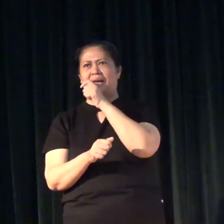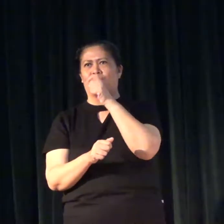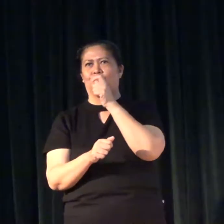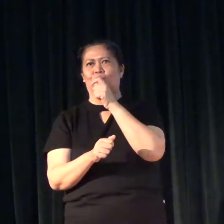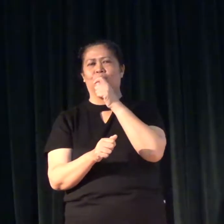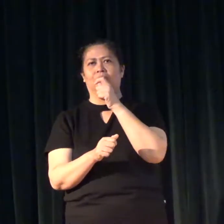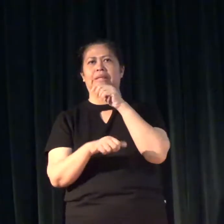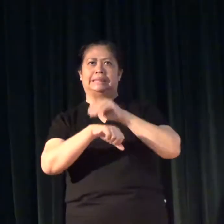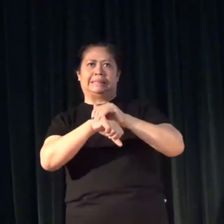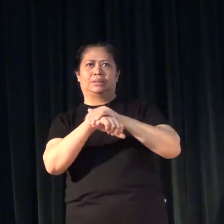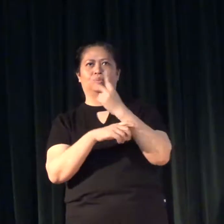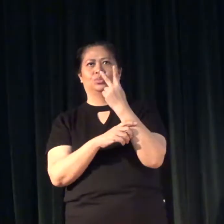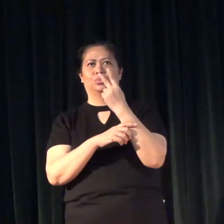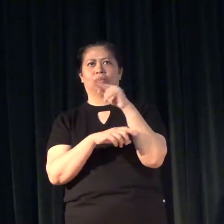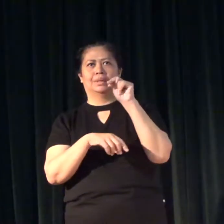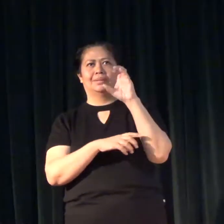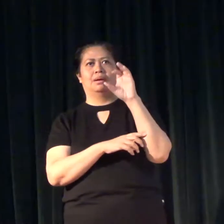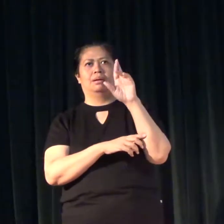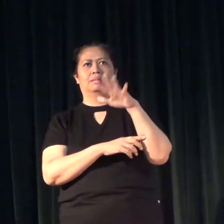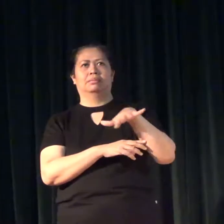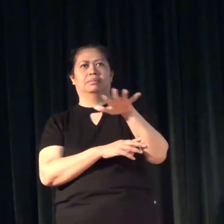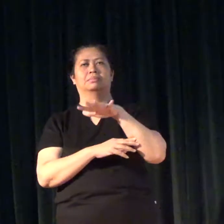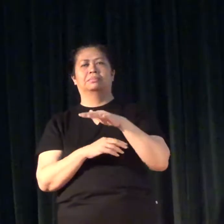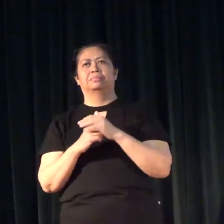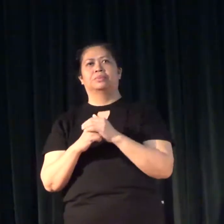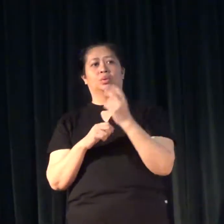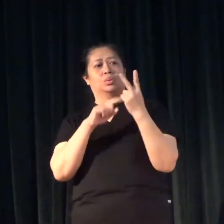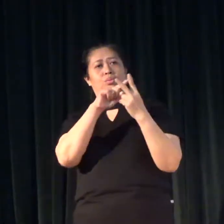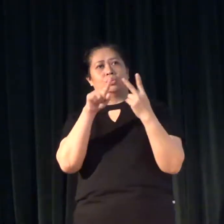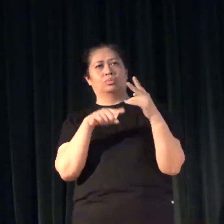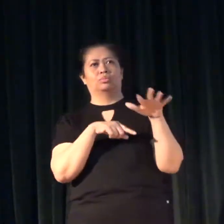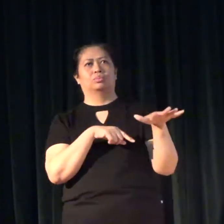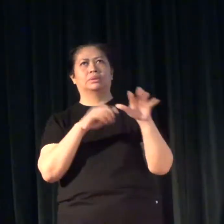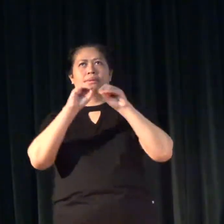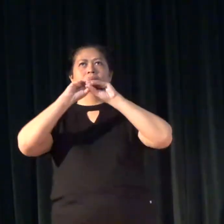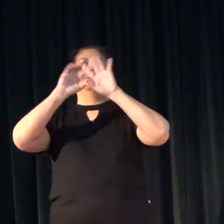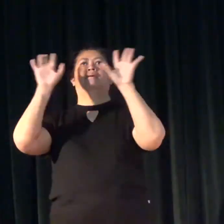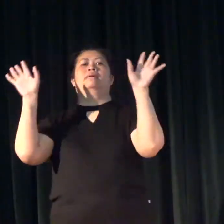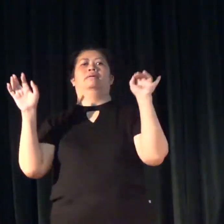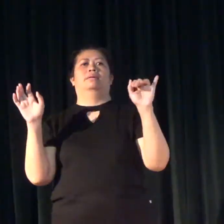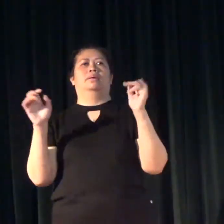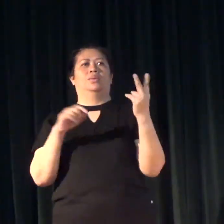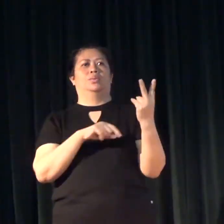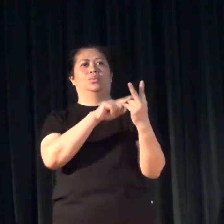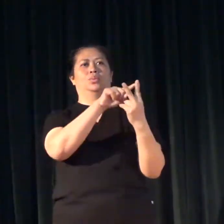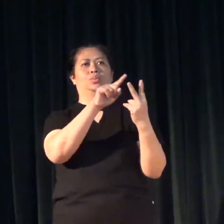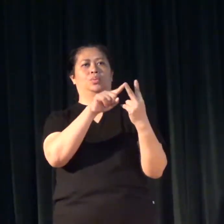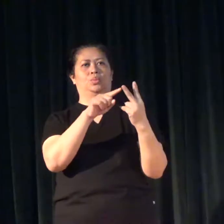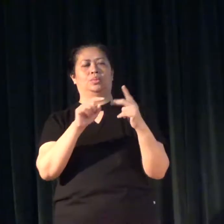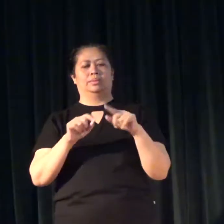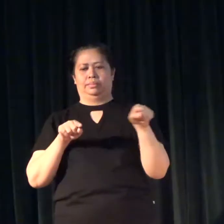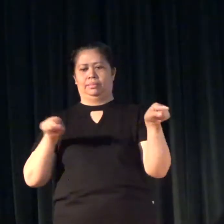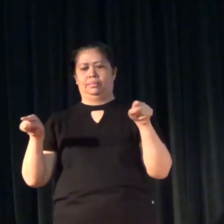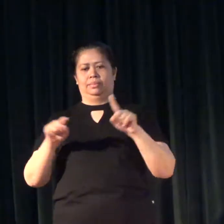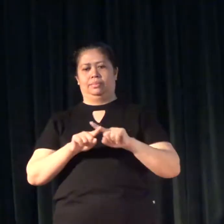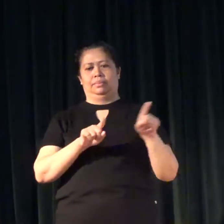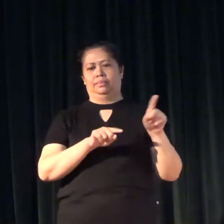and English. So those are clearly two different things.